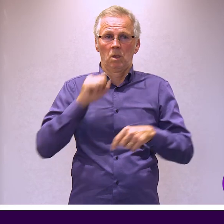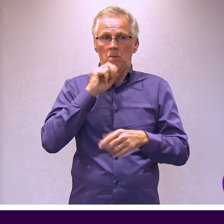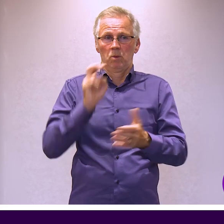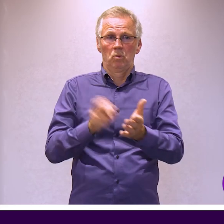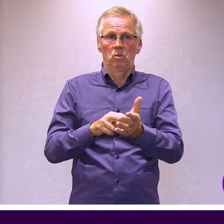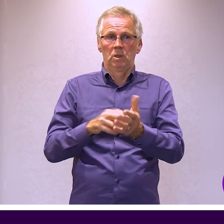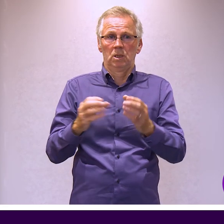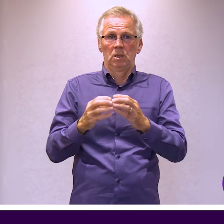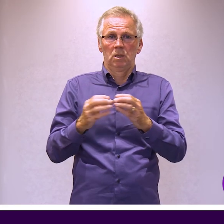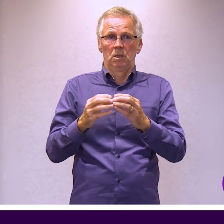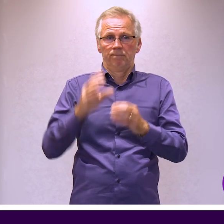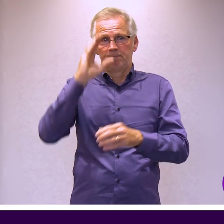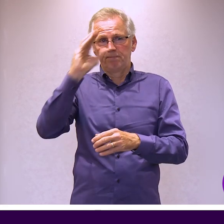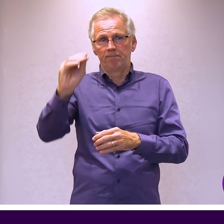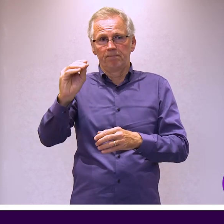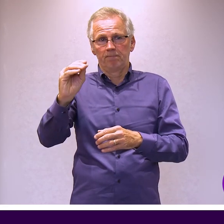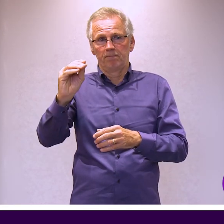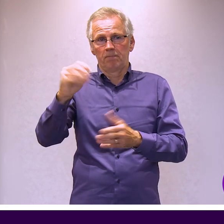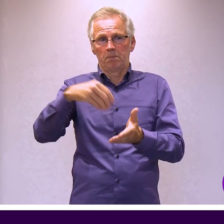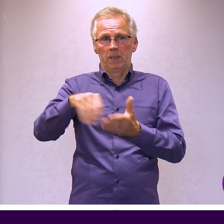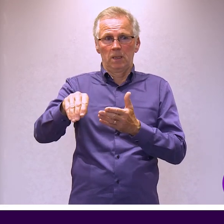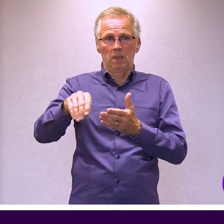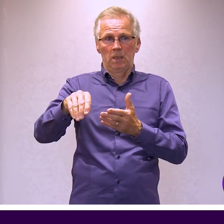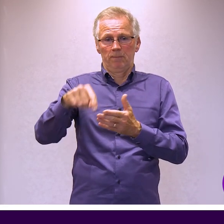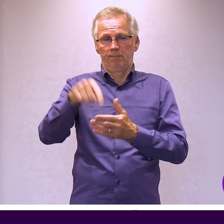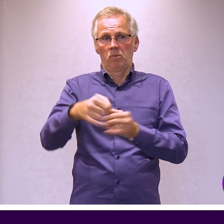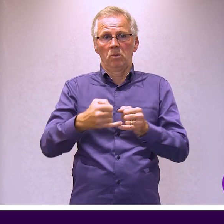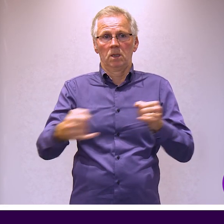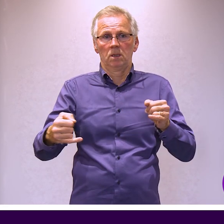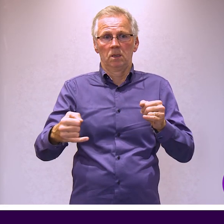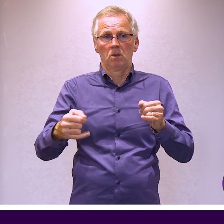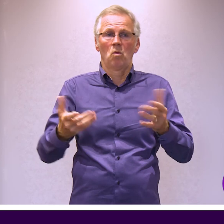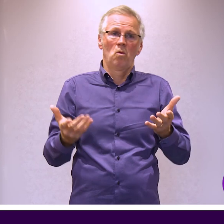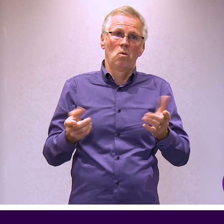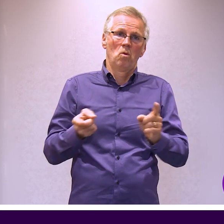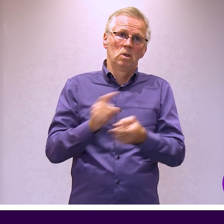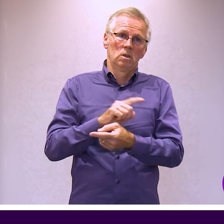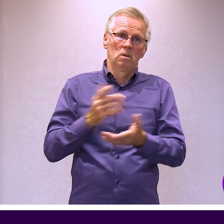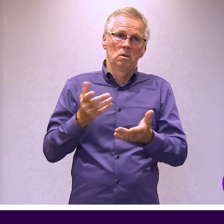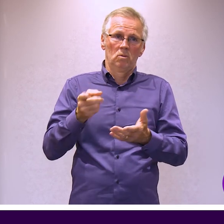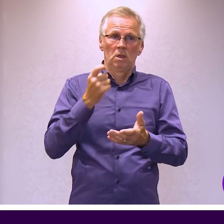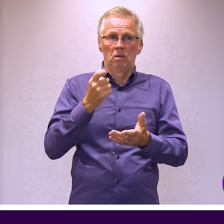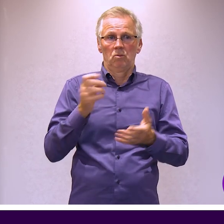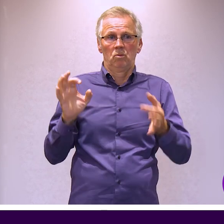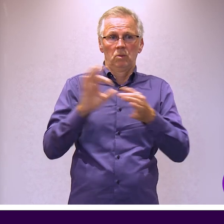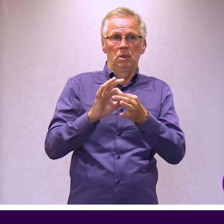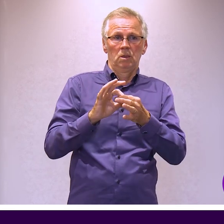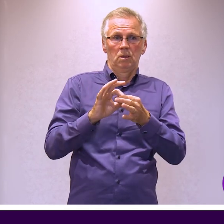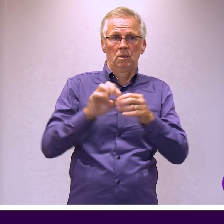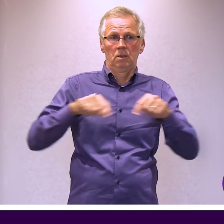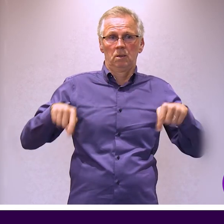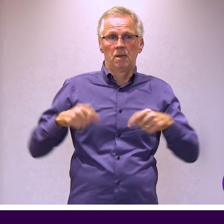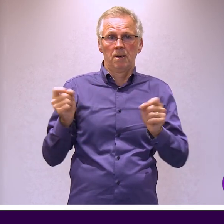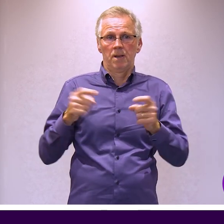We will book tickets and tell you when you can pay for them online. Alternatively, can contact us by email